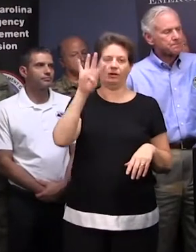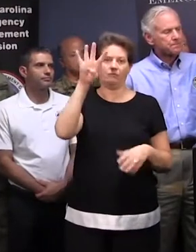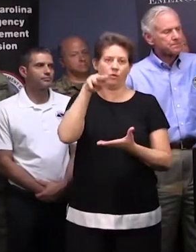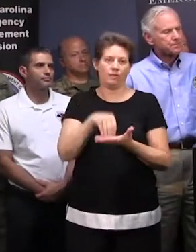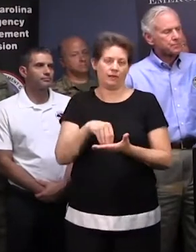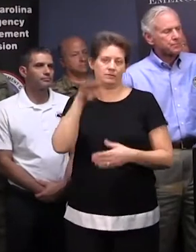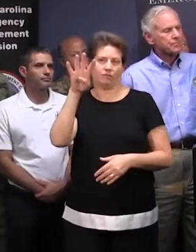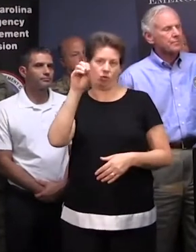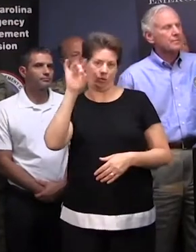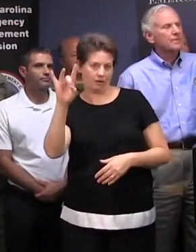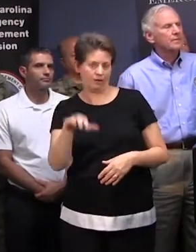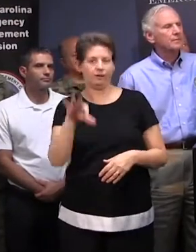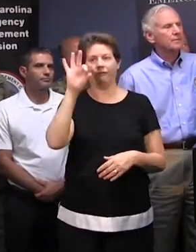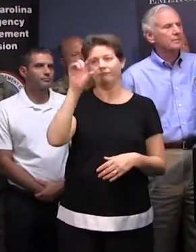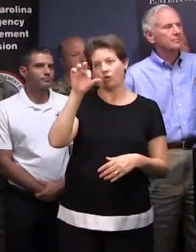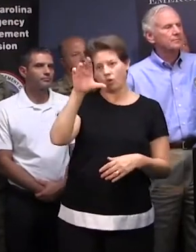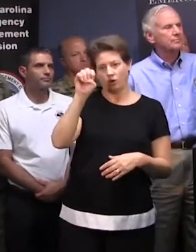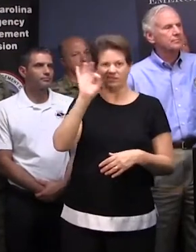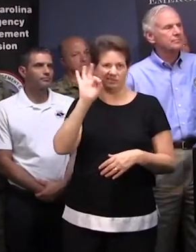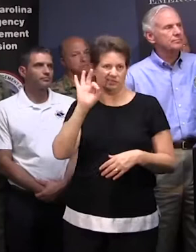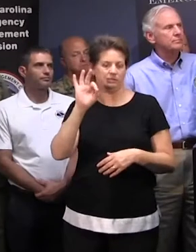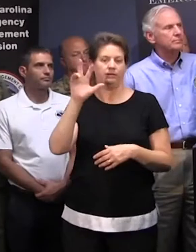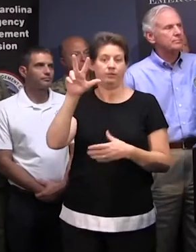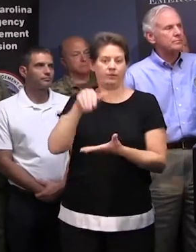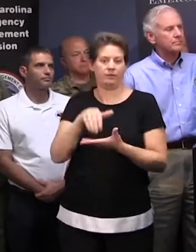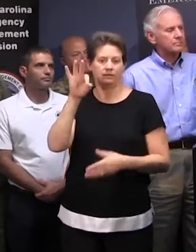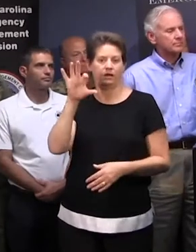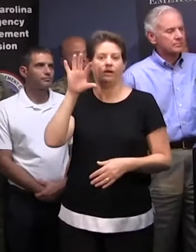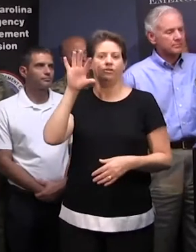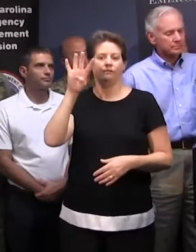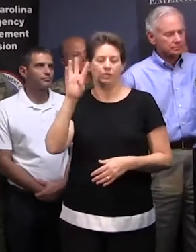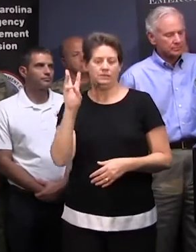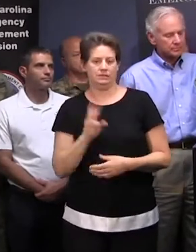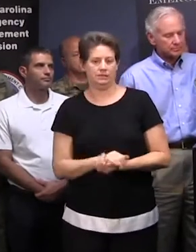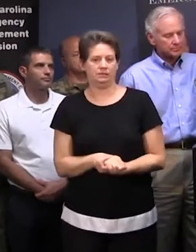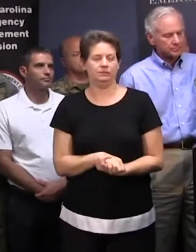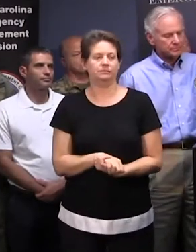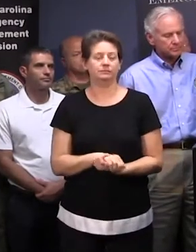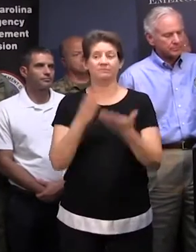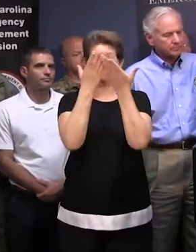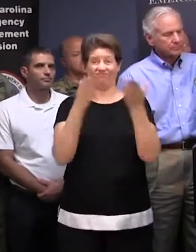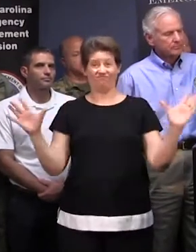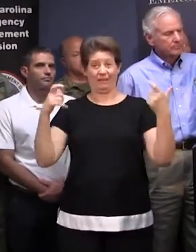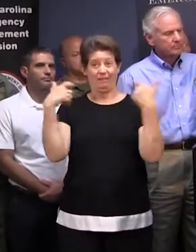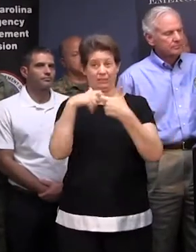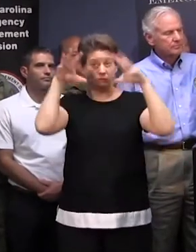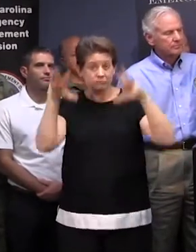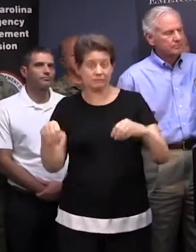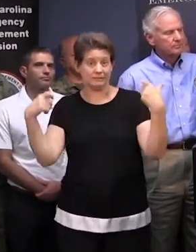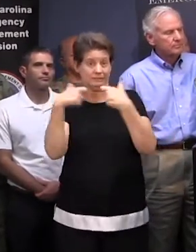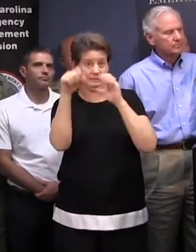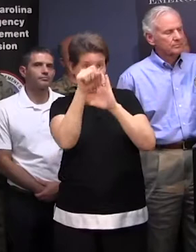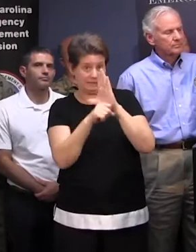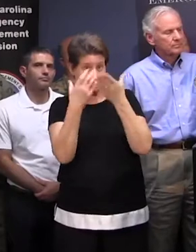,408. Florence, 3,946. Total statewide electric outages at this time